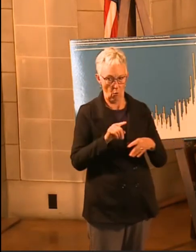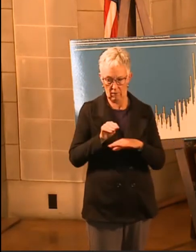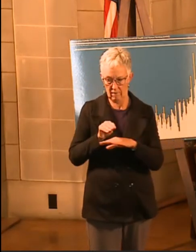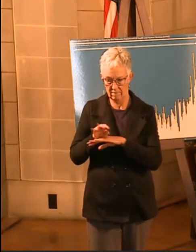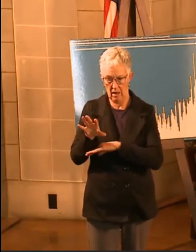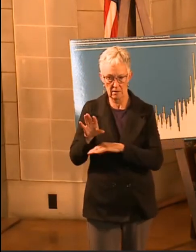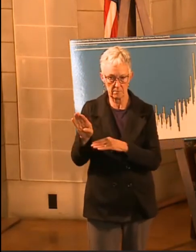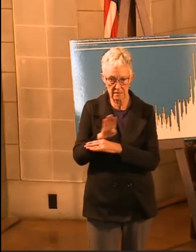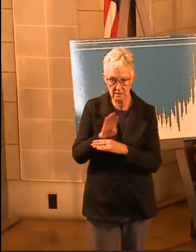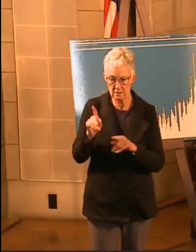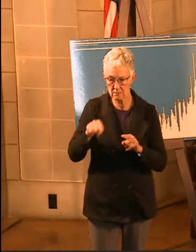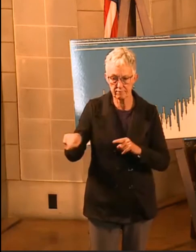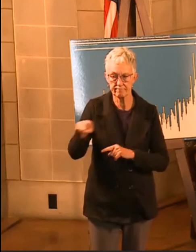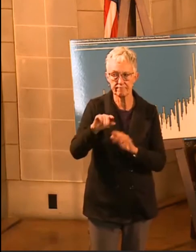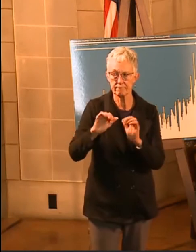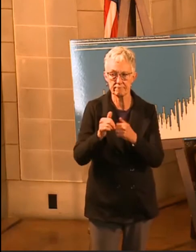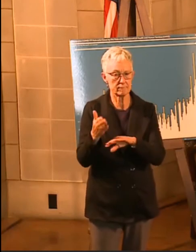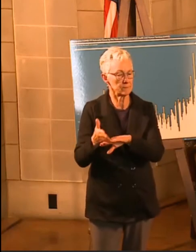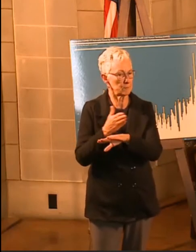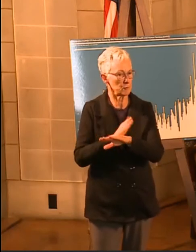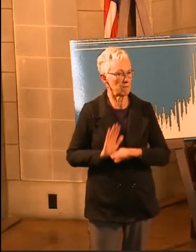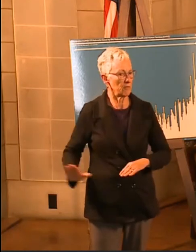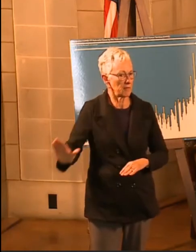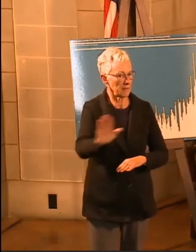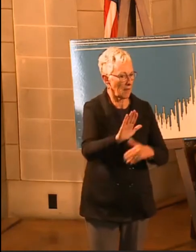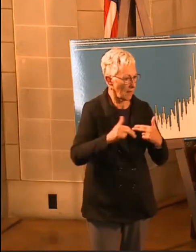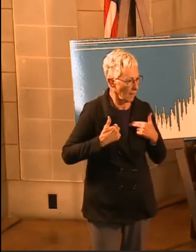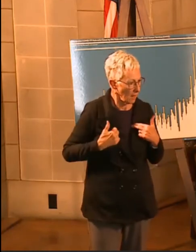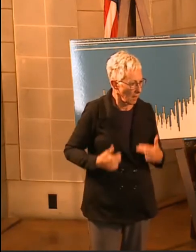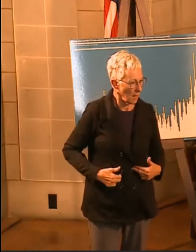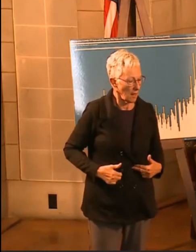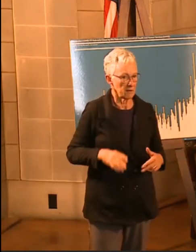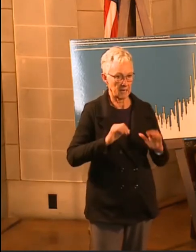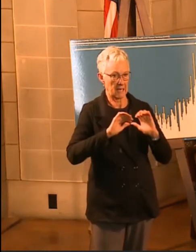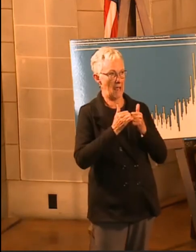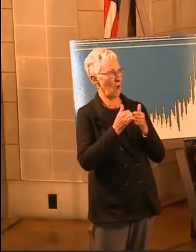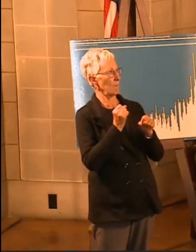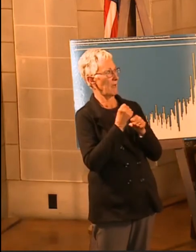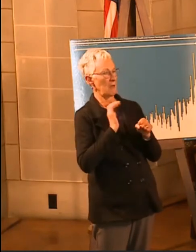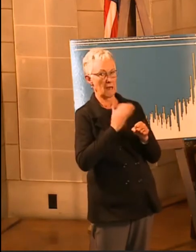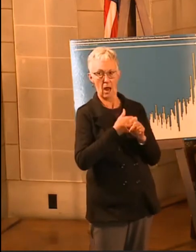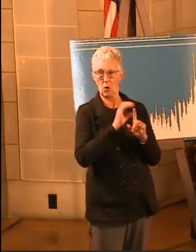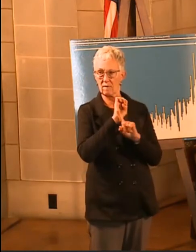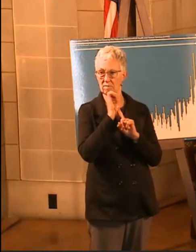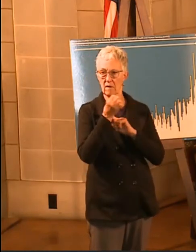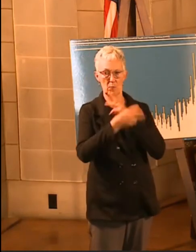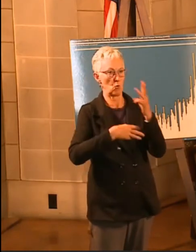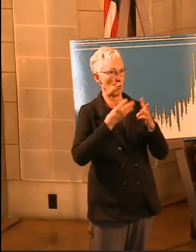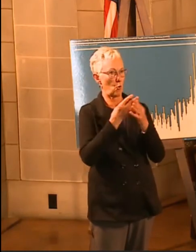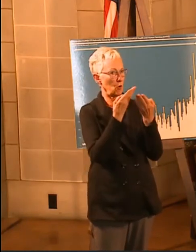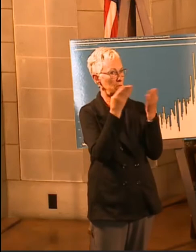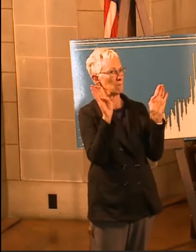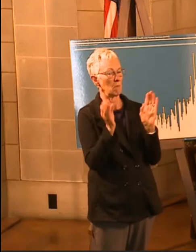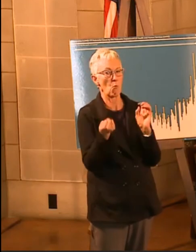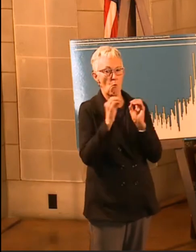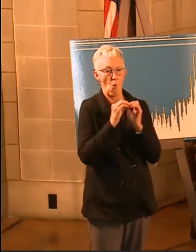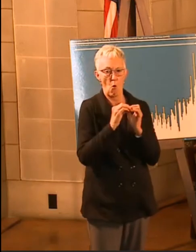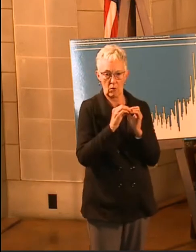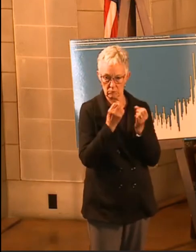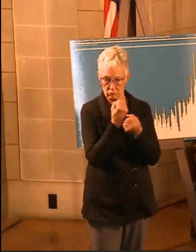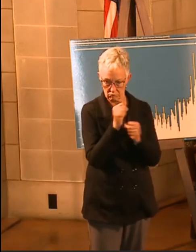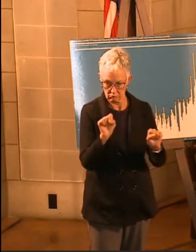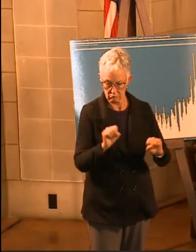improve their personal health and to make the environment around us all healthier and safer. For example, in October,